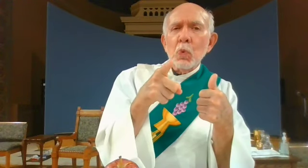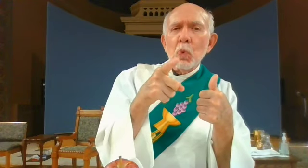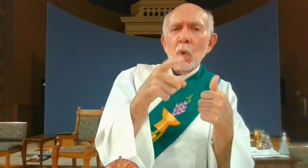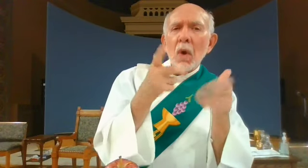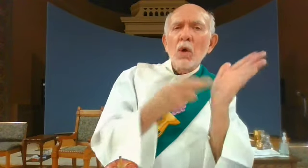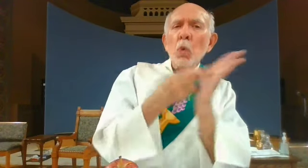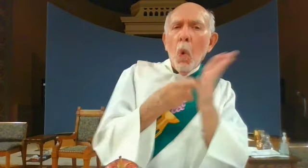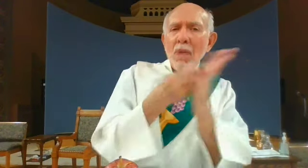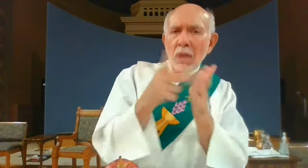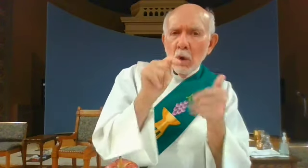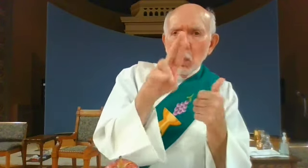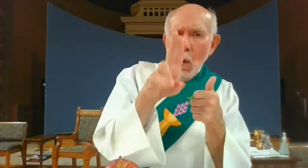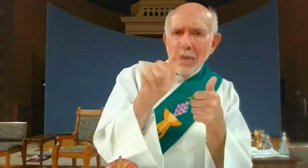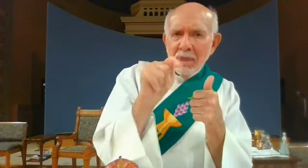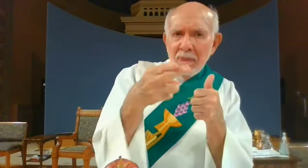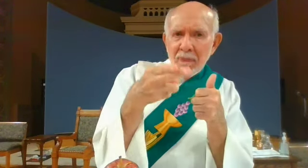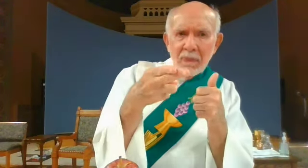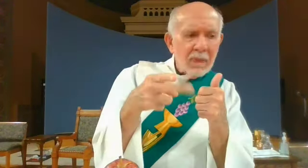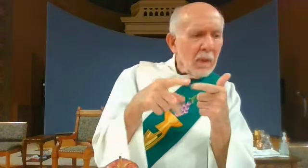the truth it's true